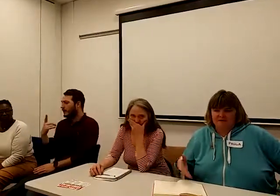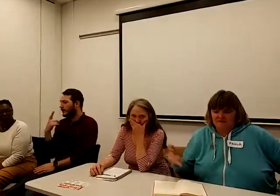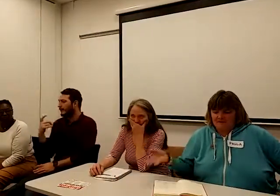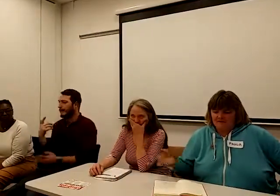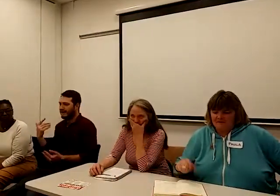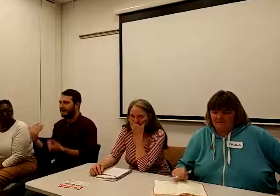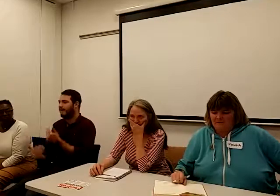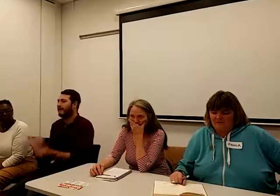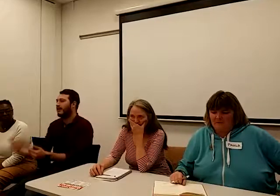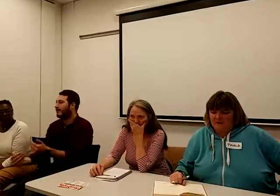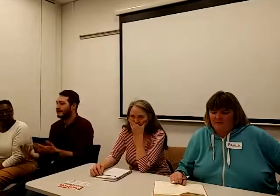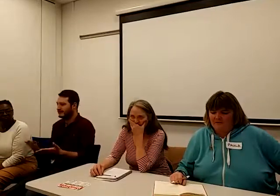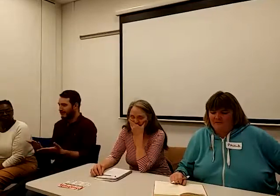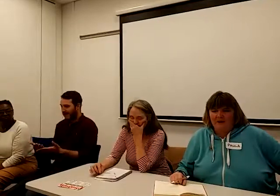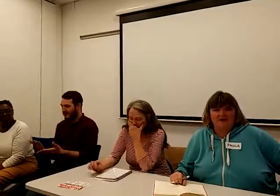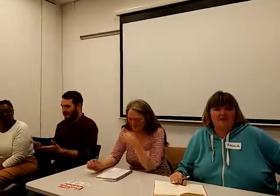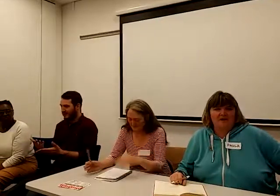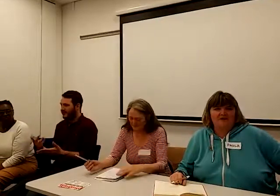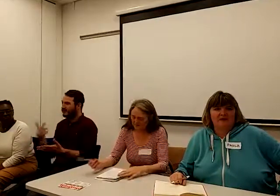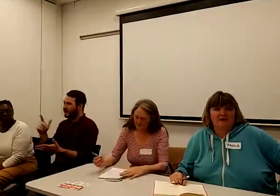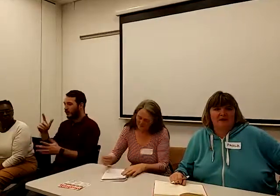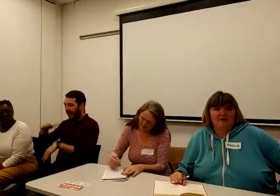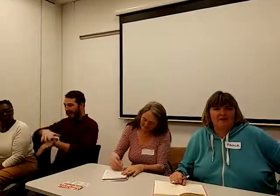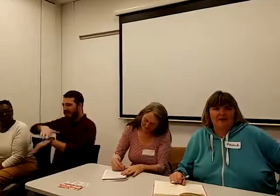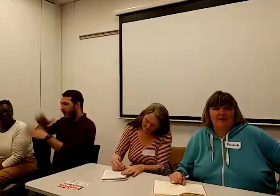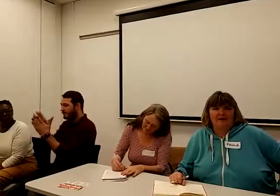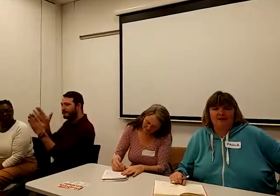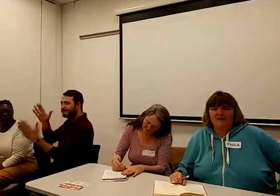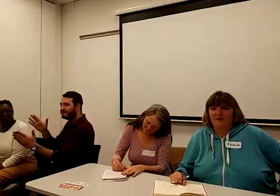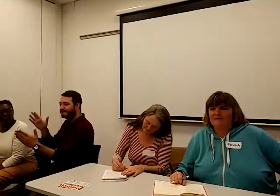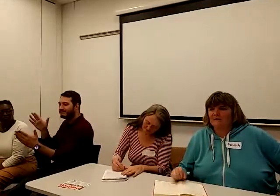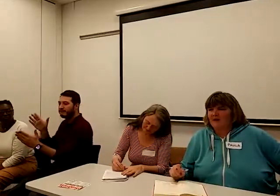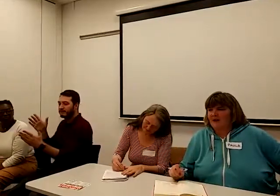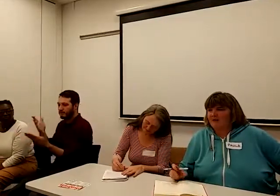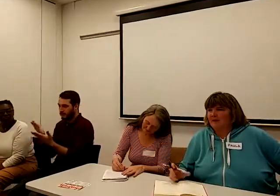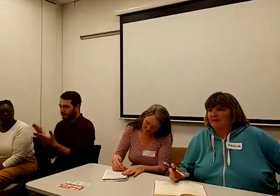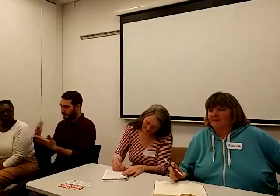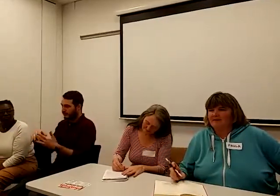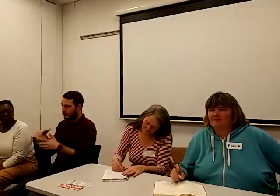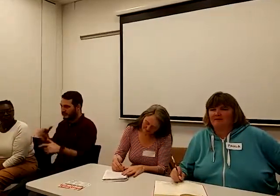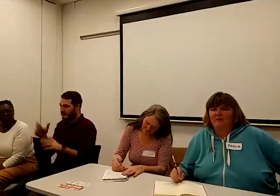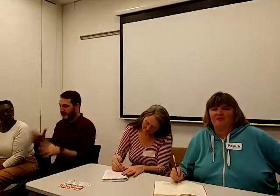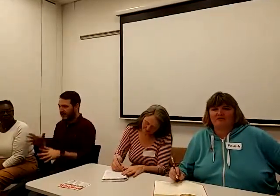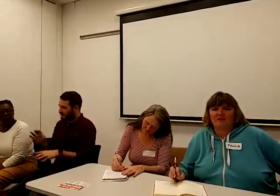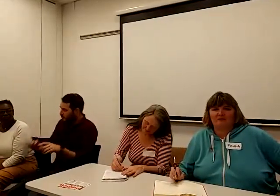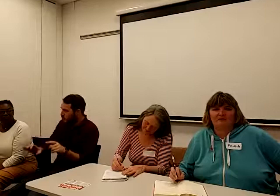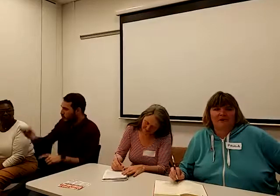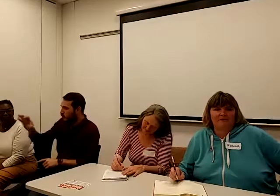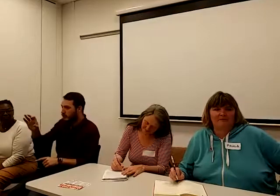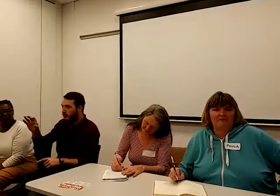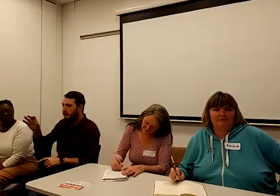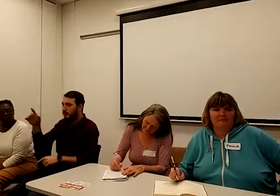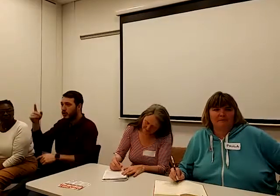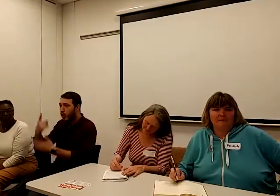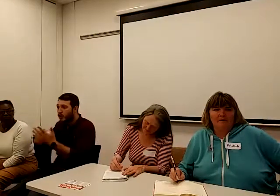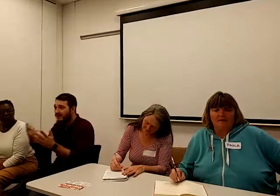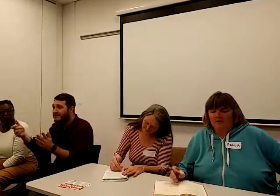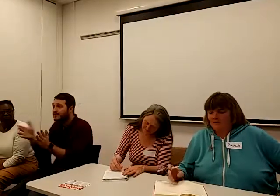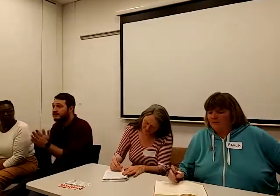a stopgap for the rent you need to pay back. You have to pay that back in a six-month time frame. Now,